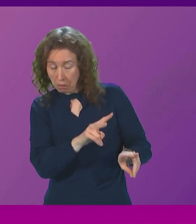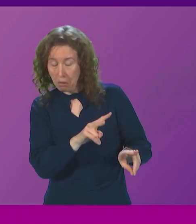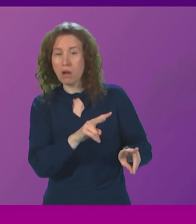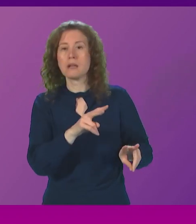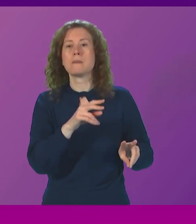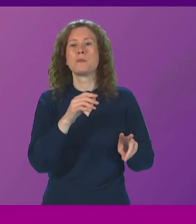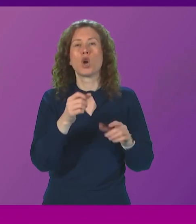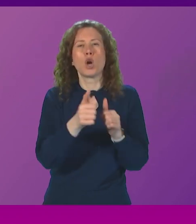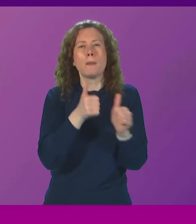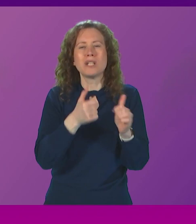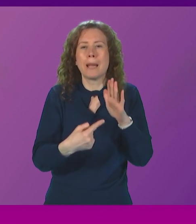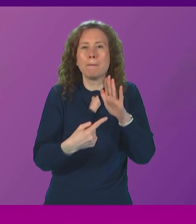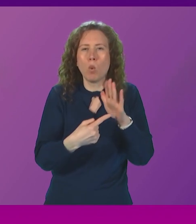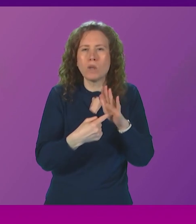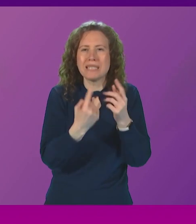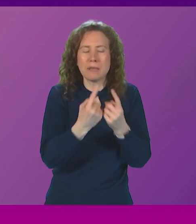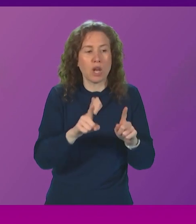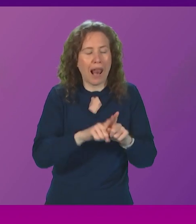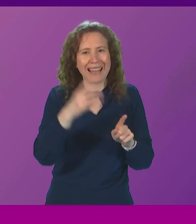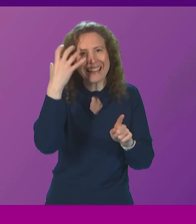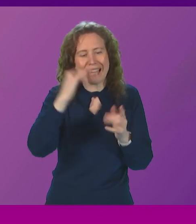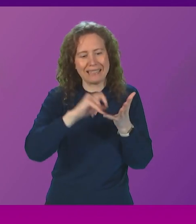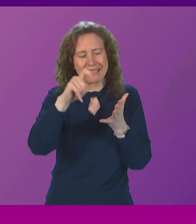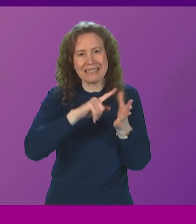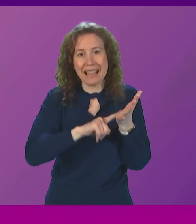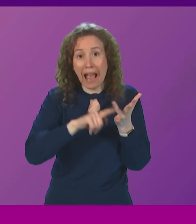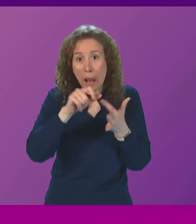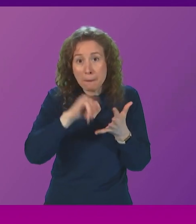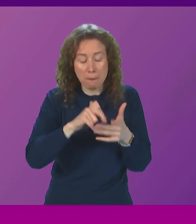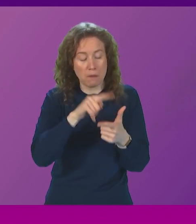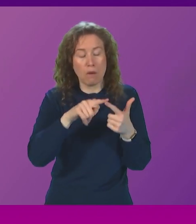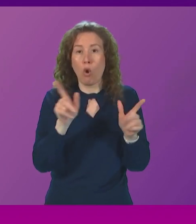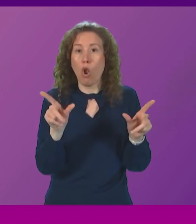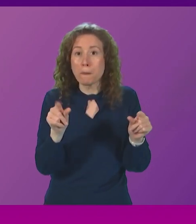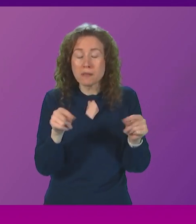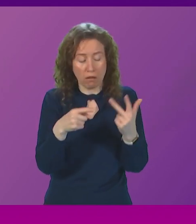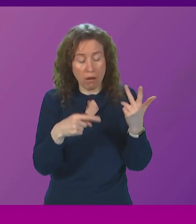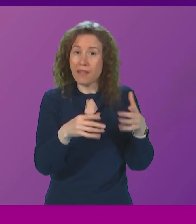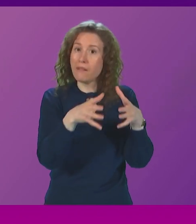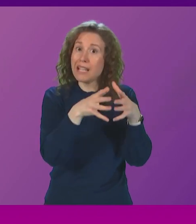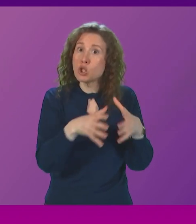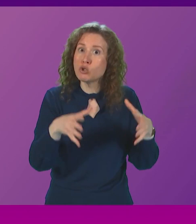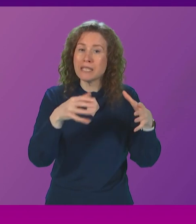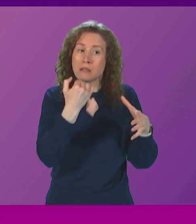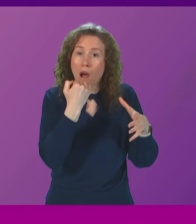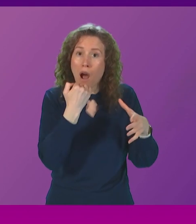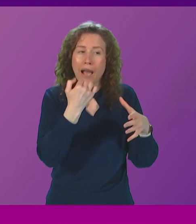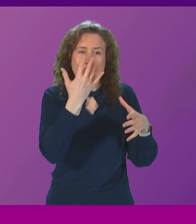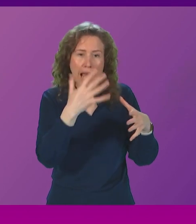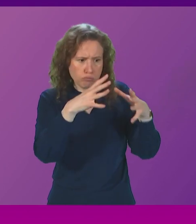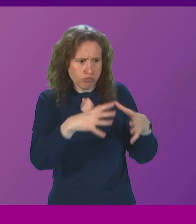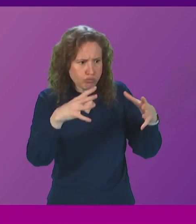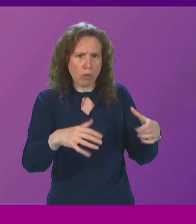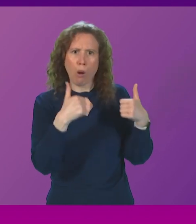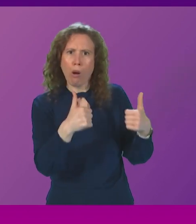important species such as the king's scallop, the European lobster, they've increased in size and age and density. And this is a good example of where